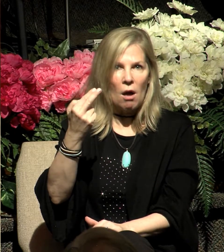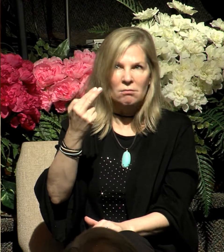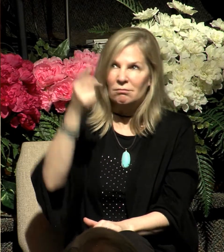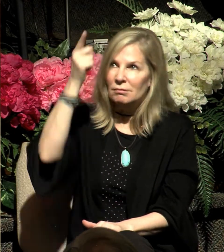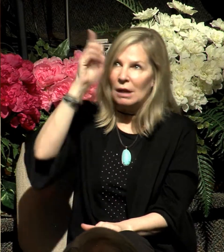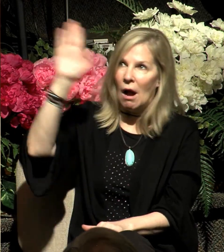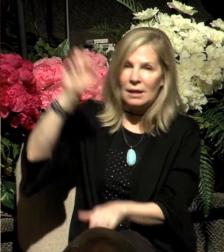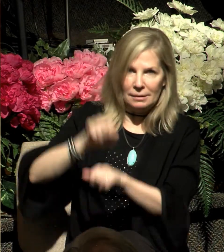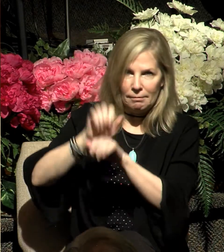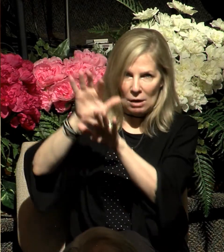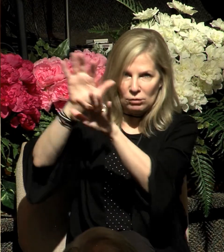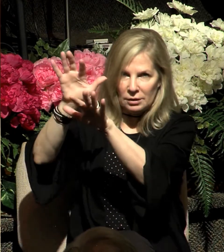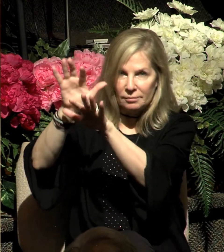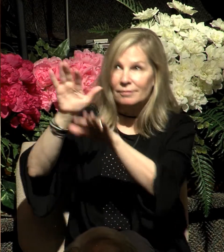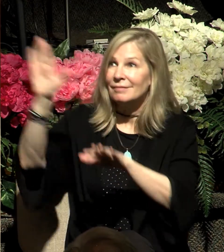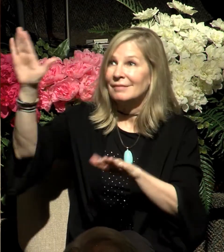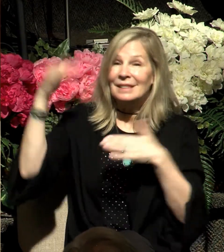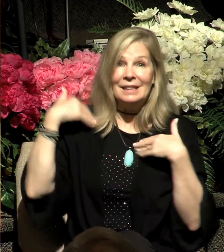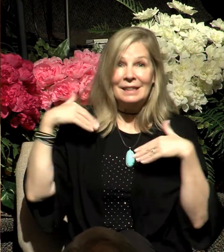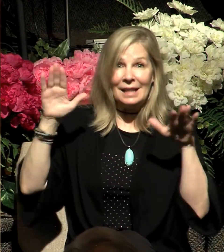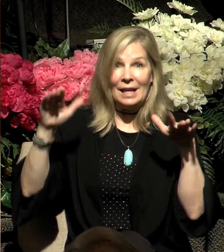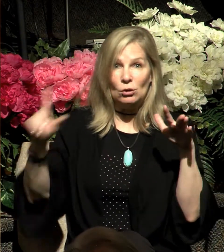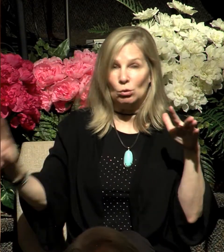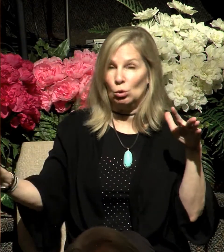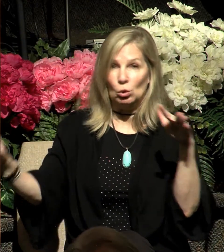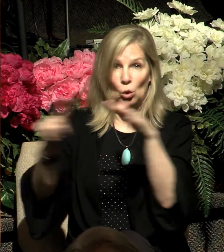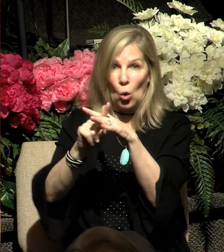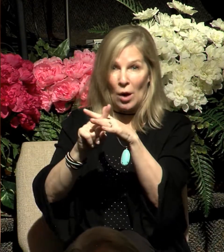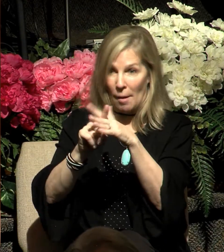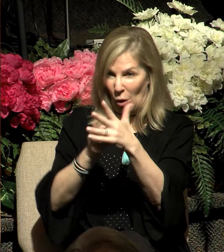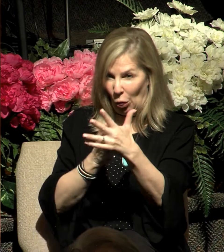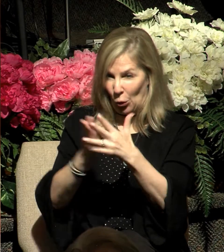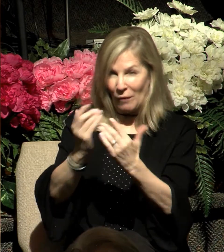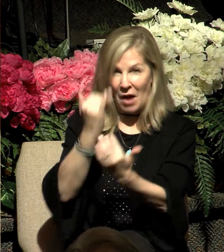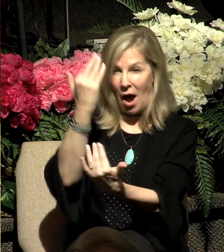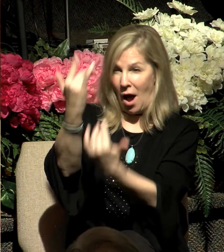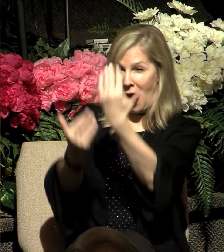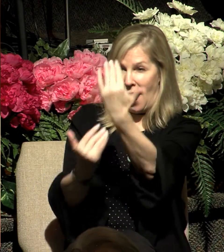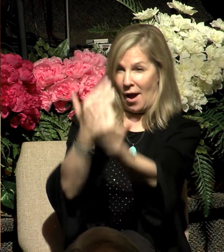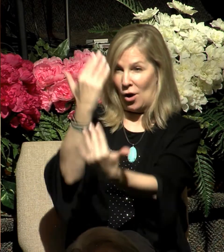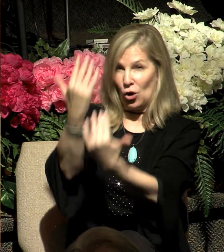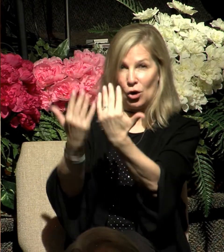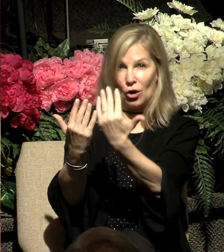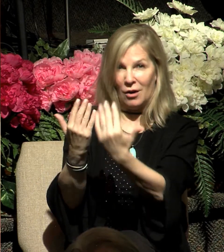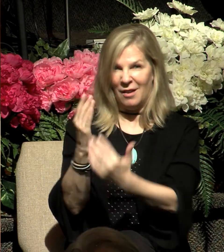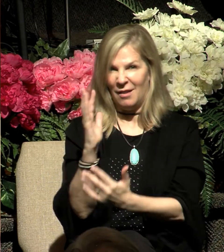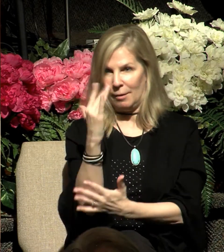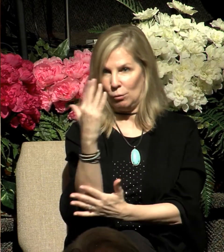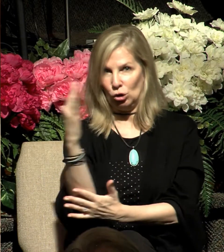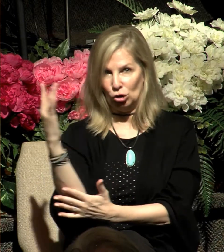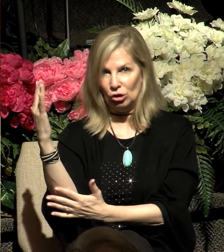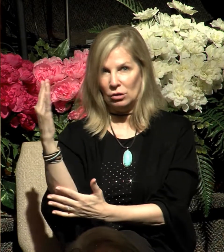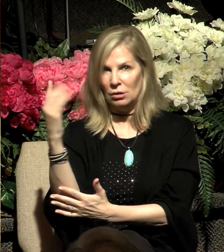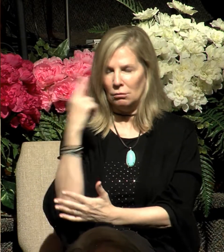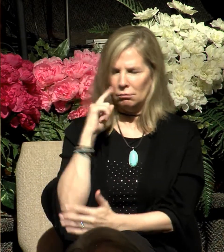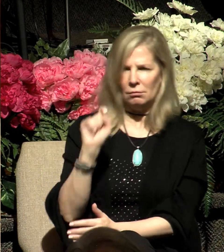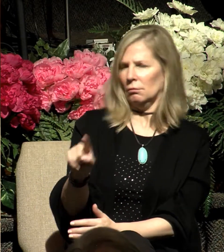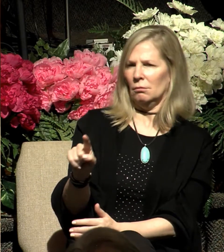angel of the Lord appeared to him in a blazing fire from the midst of a bush. And he looked, and behold, the bush was burning with